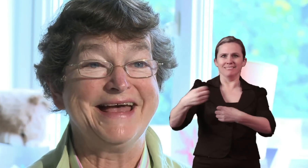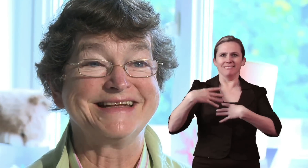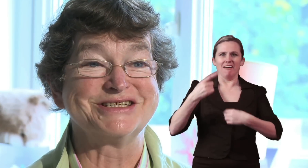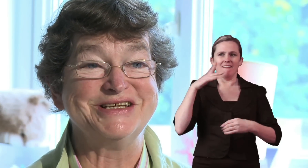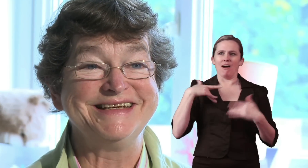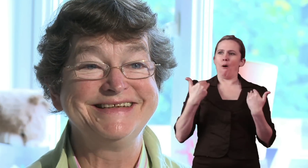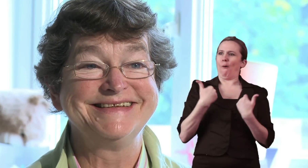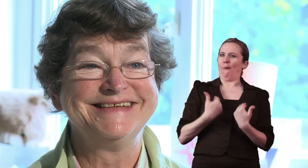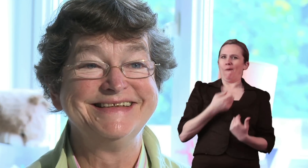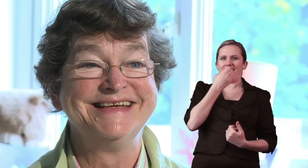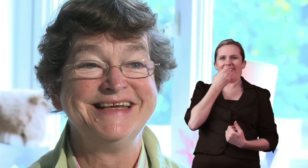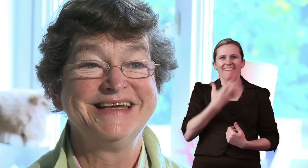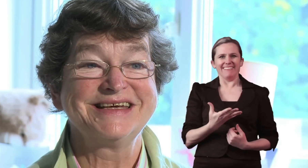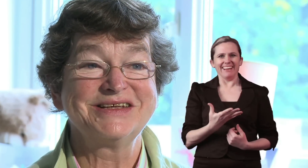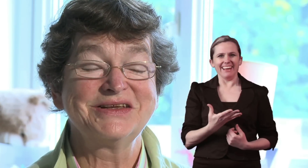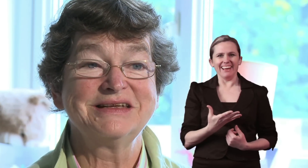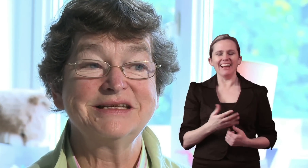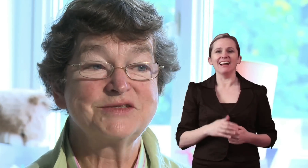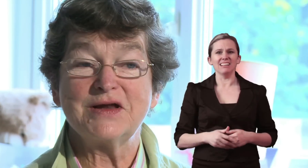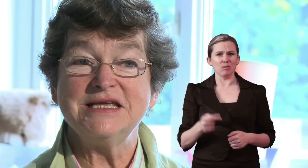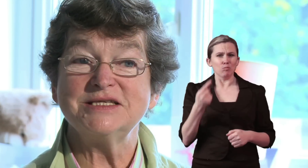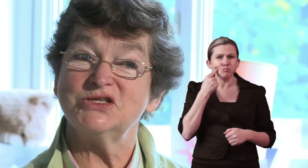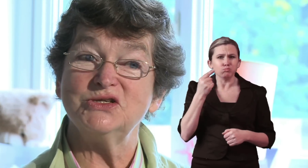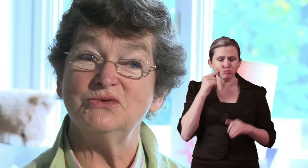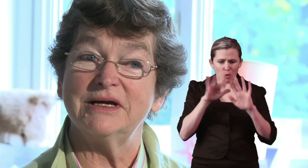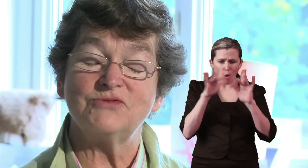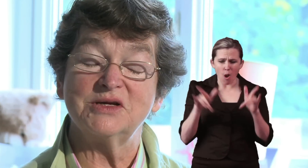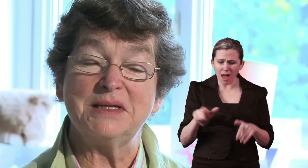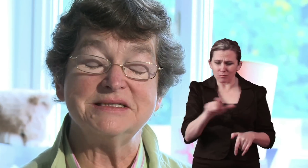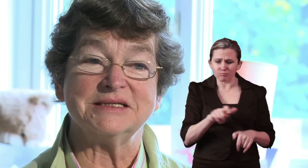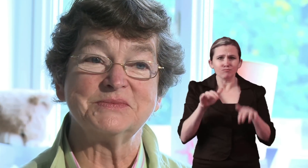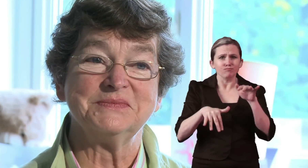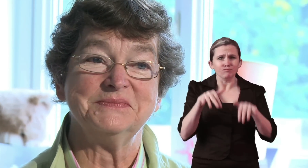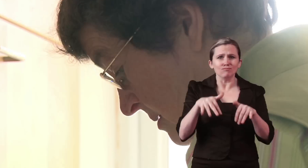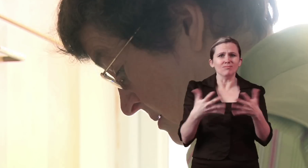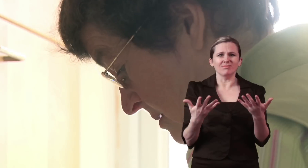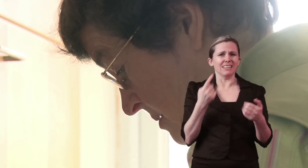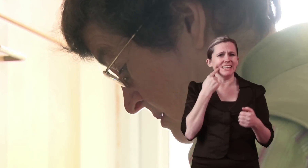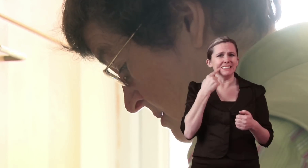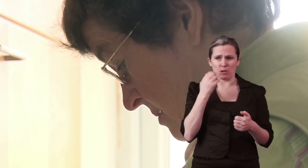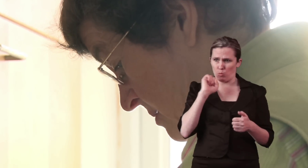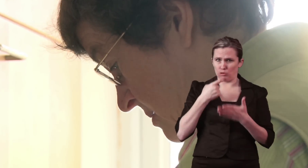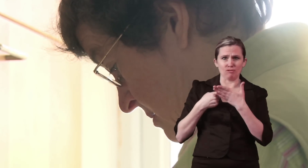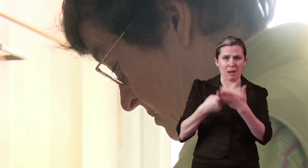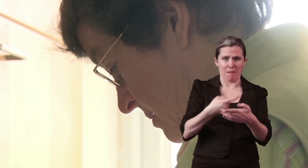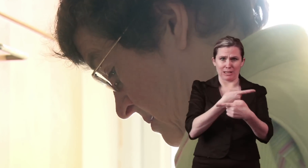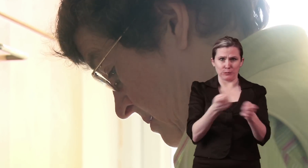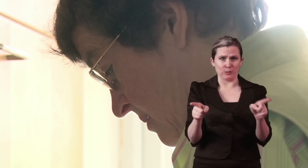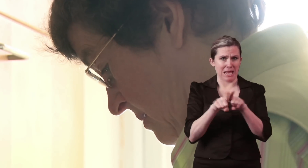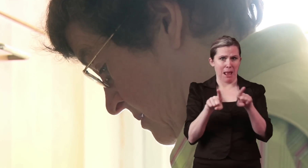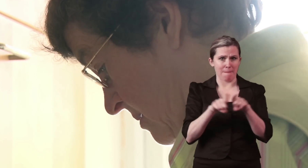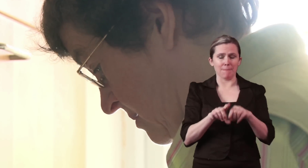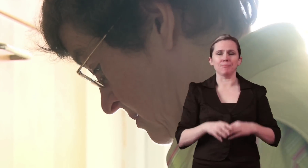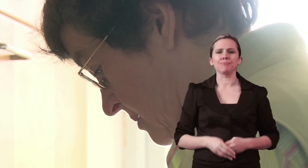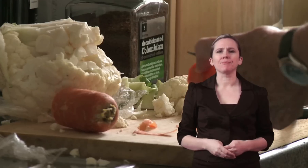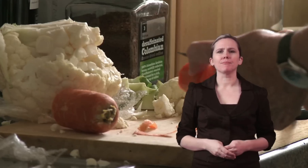actually and it's very easy to do. I'd recommend it. Another bit of advance planning